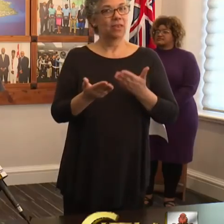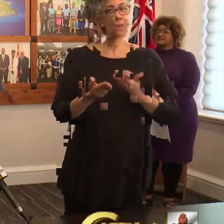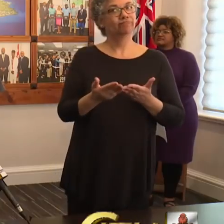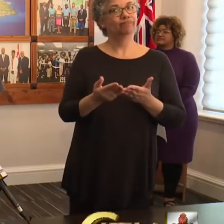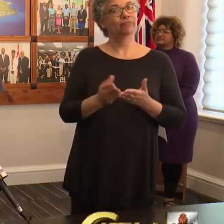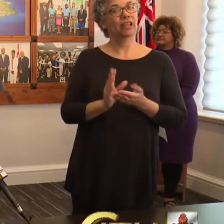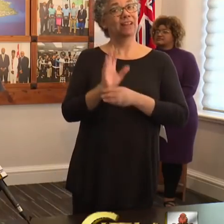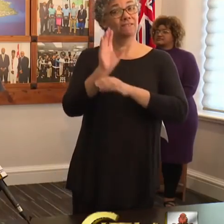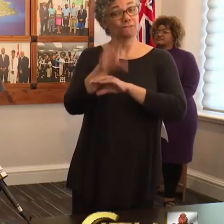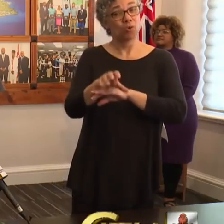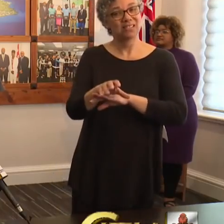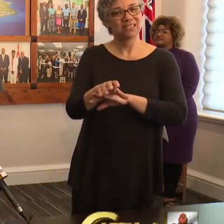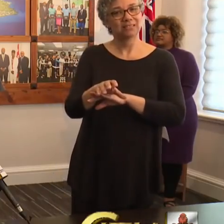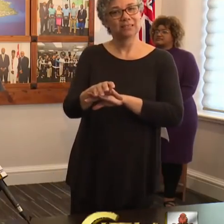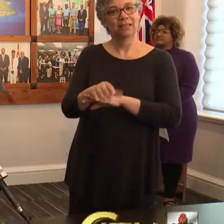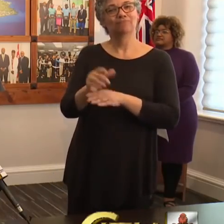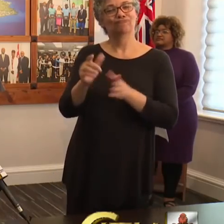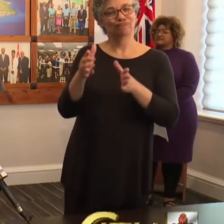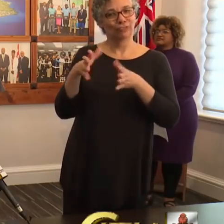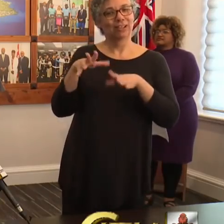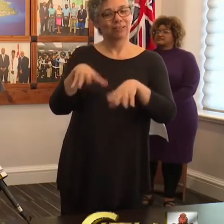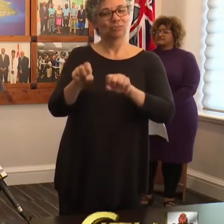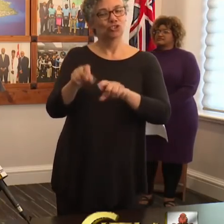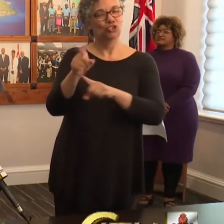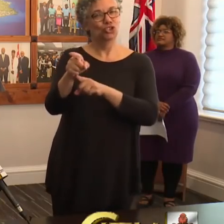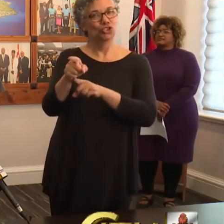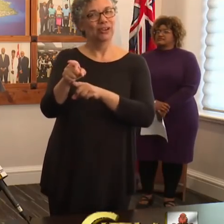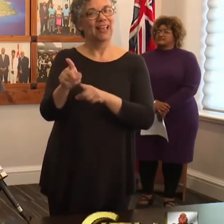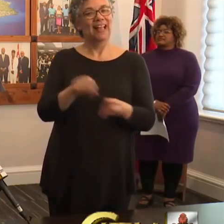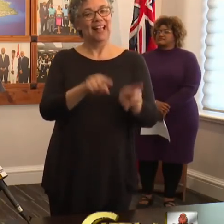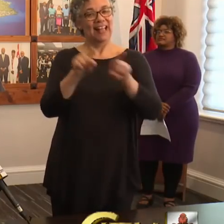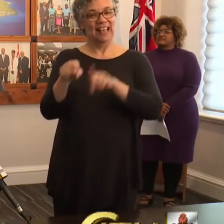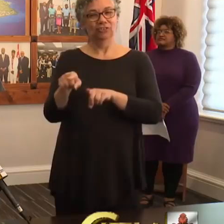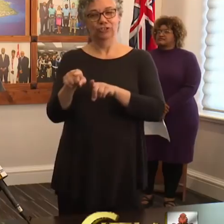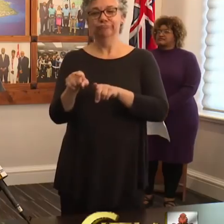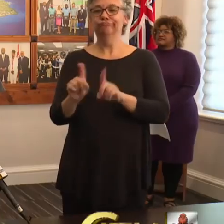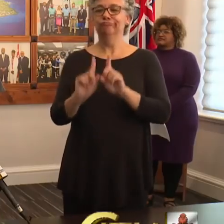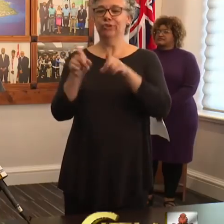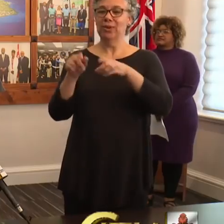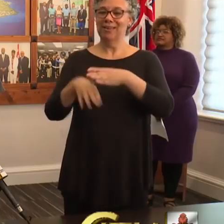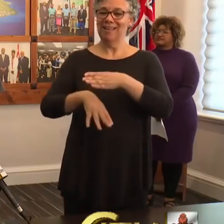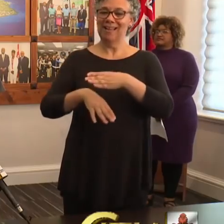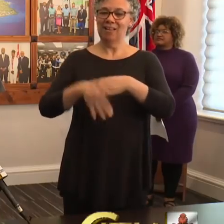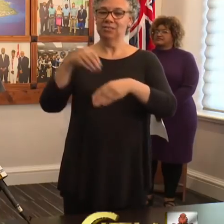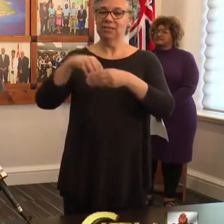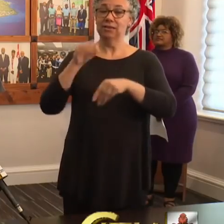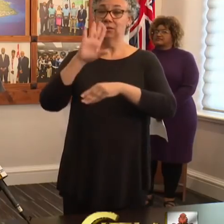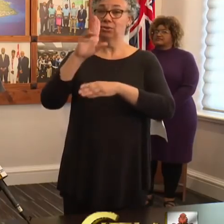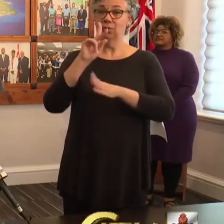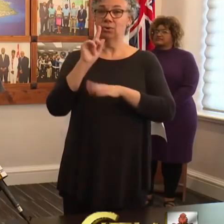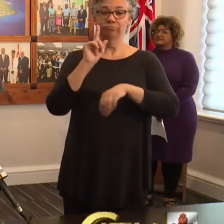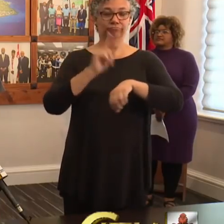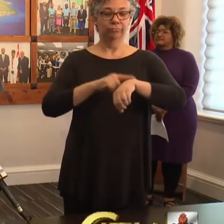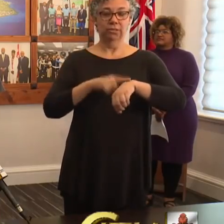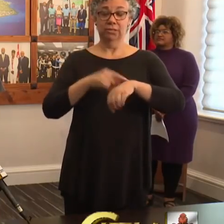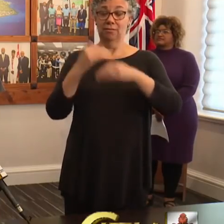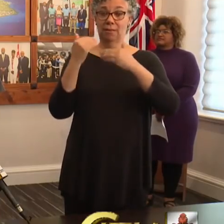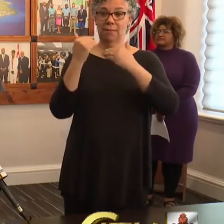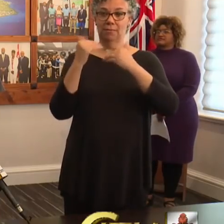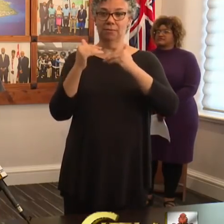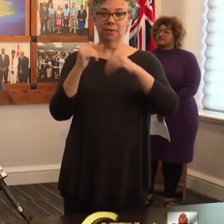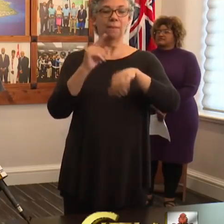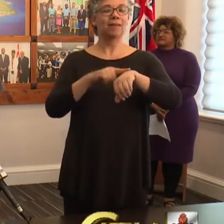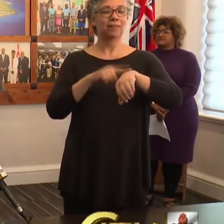enforcement action against you as you are travelling outside your permitted period. Lastly,